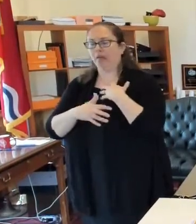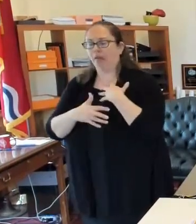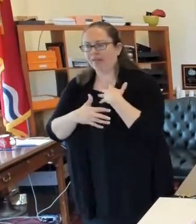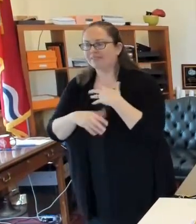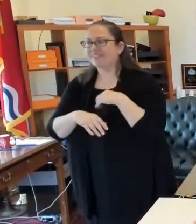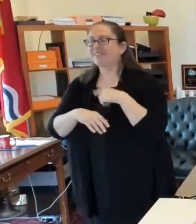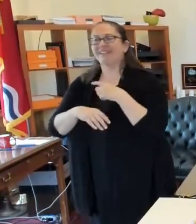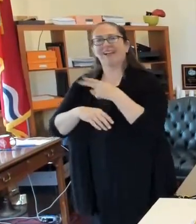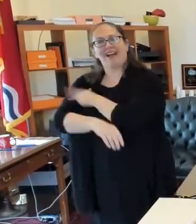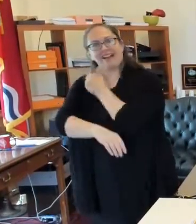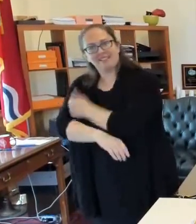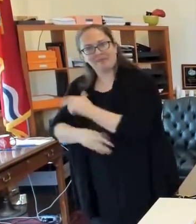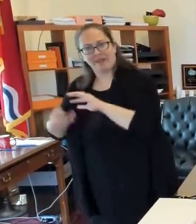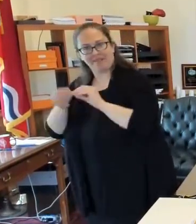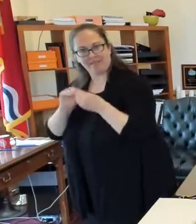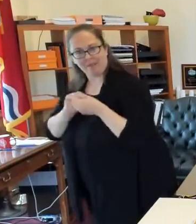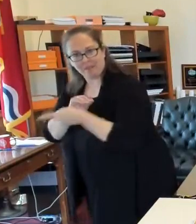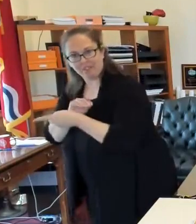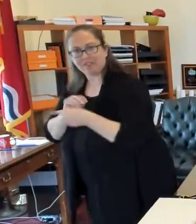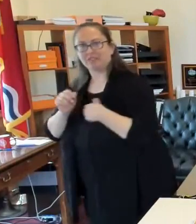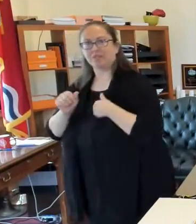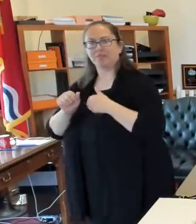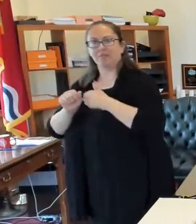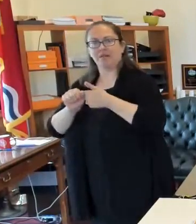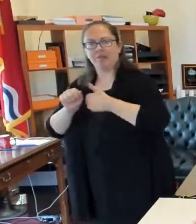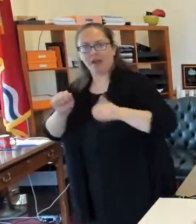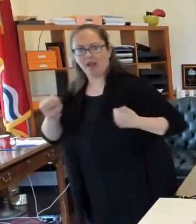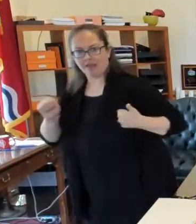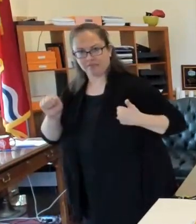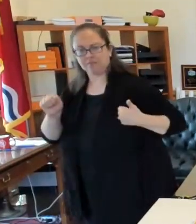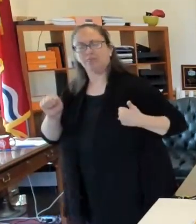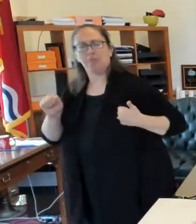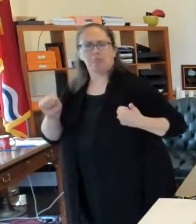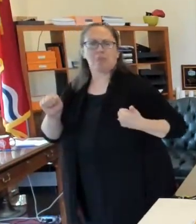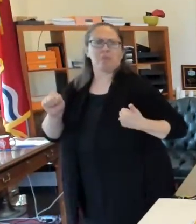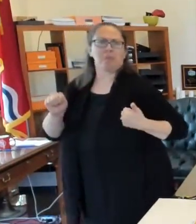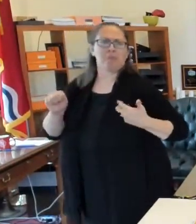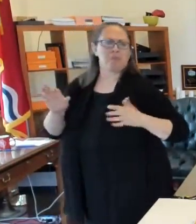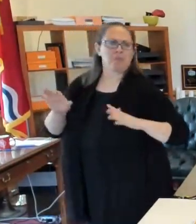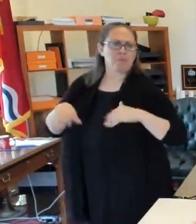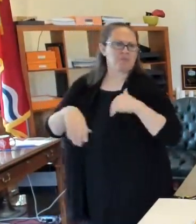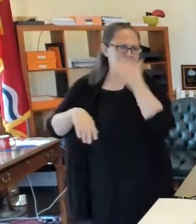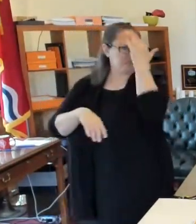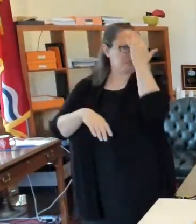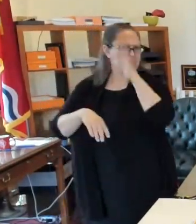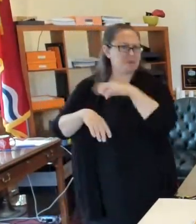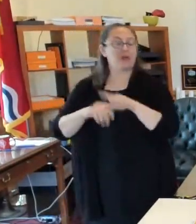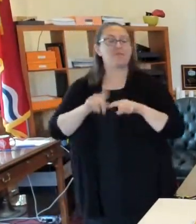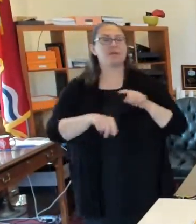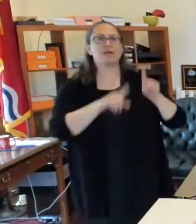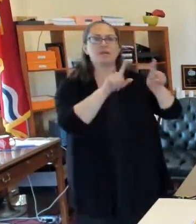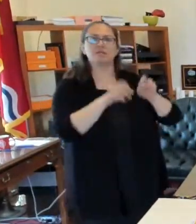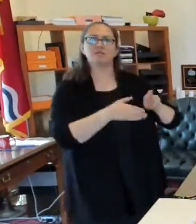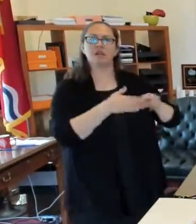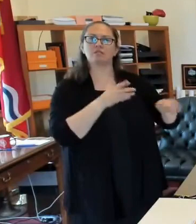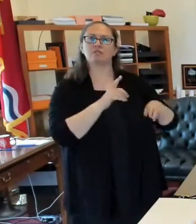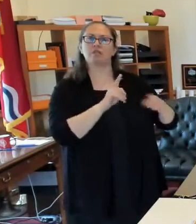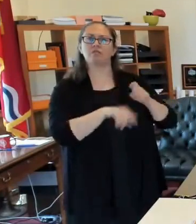hospitalization lags. But the test results are lagging also. So